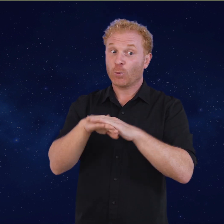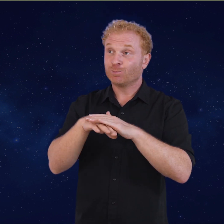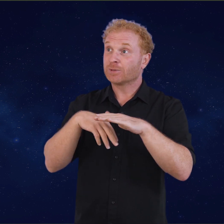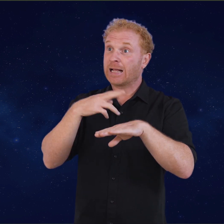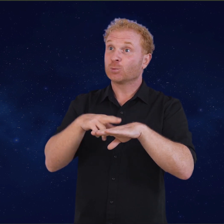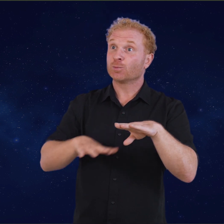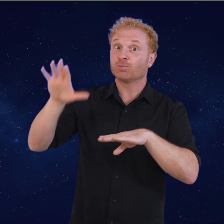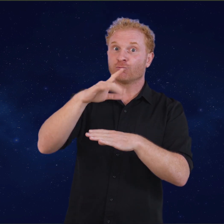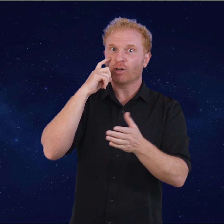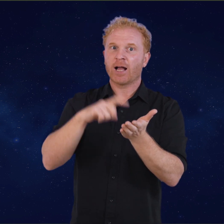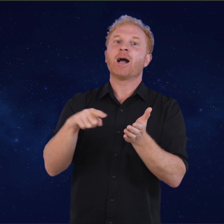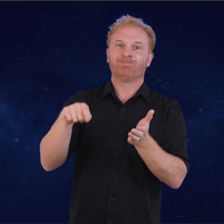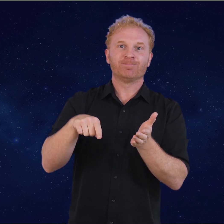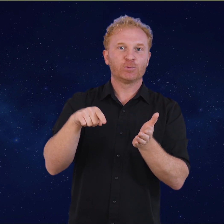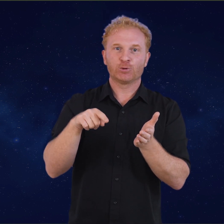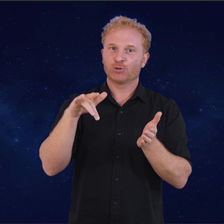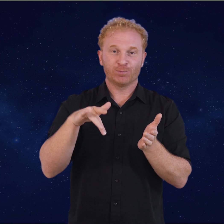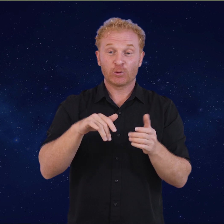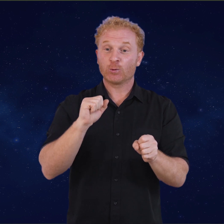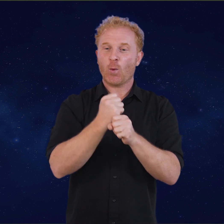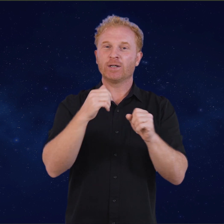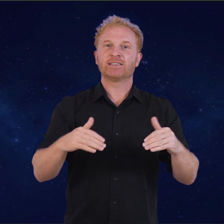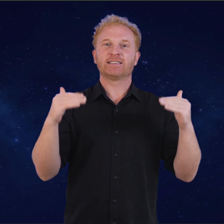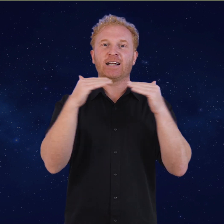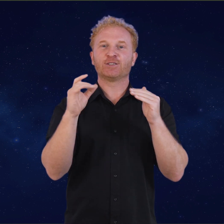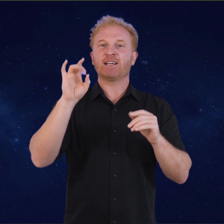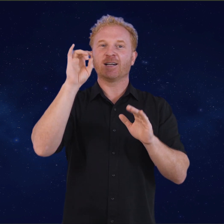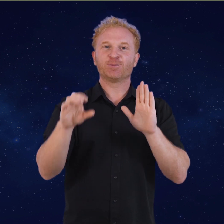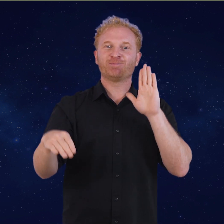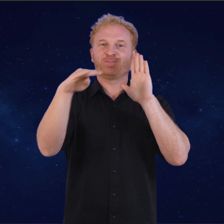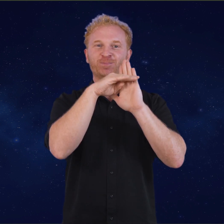standard products that are monitored by an agency with authority and governance.